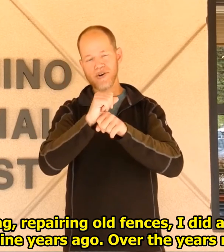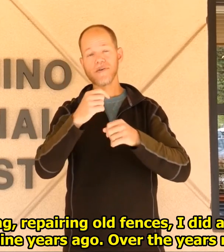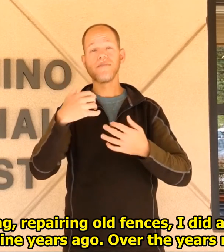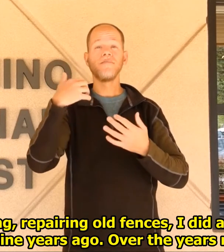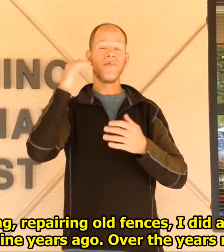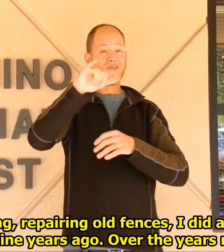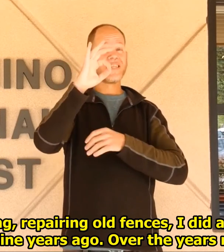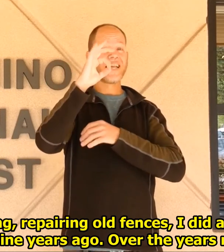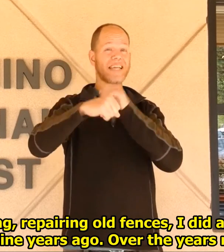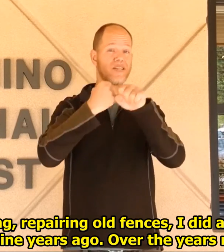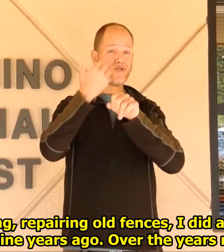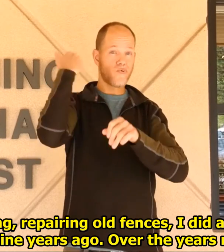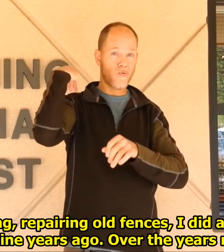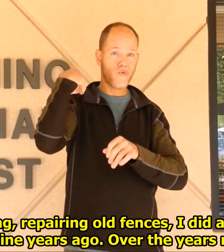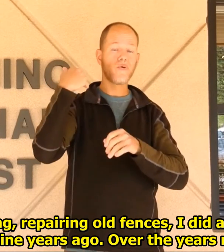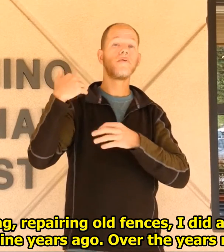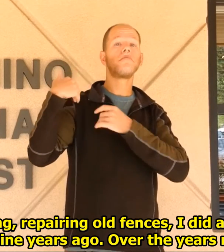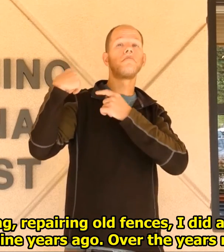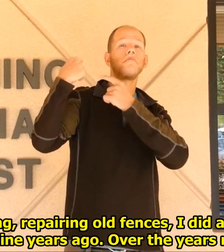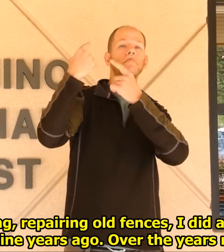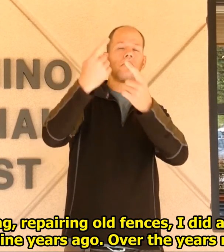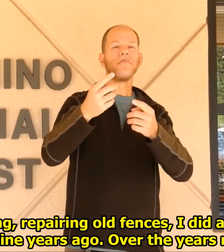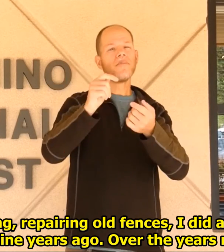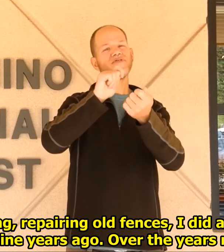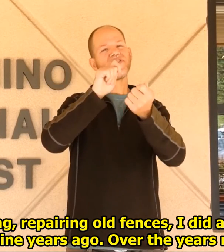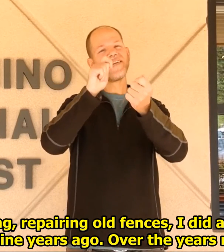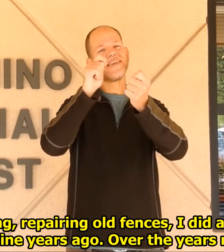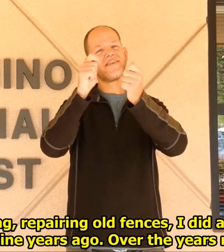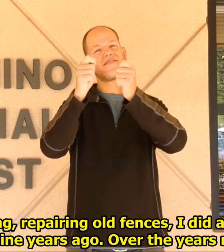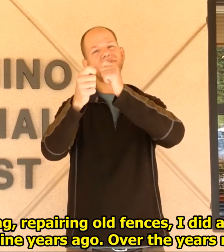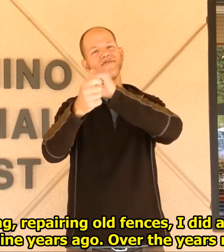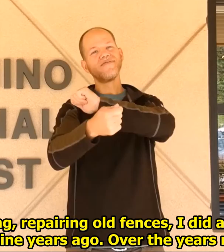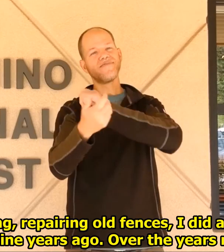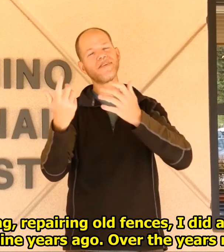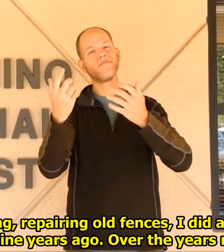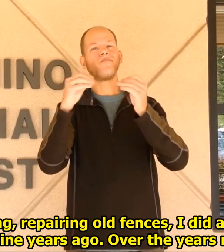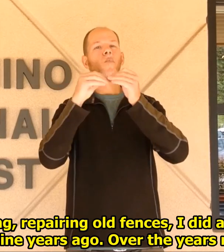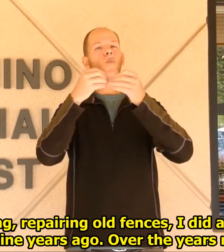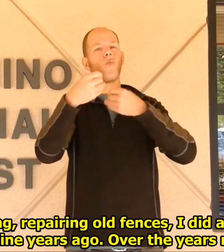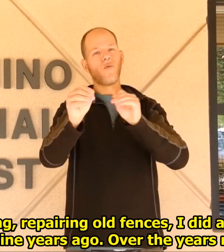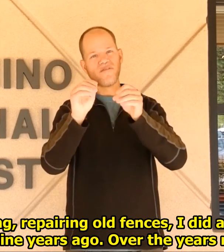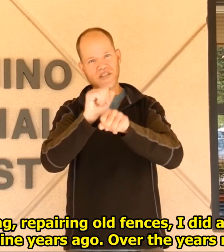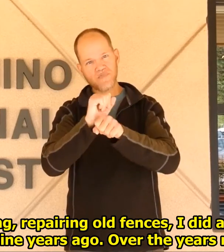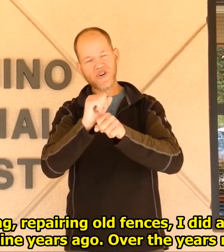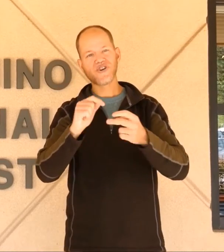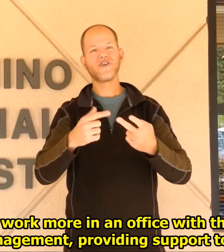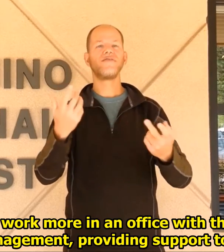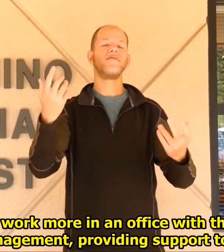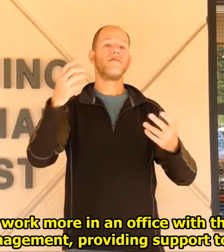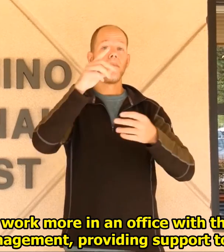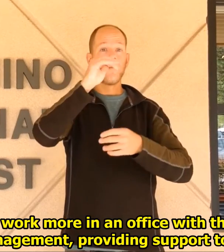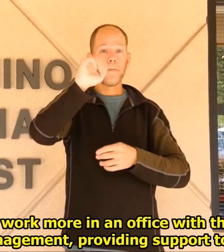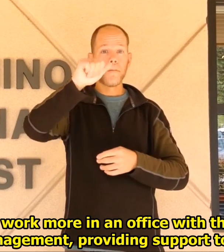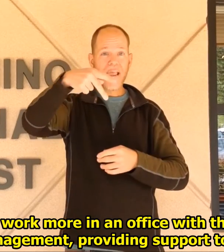I did a lot of tech work and that was nine years ago. Over the years my roles here have changed. I